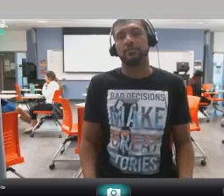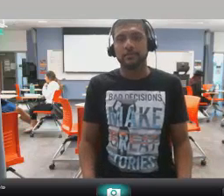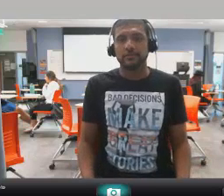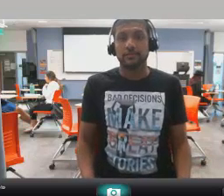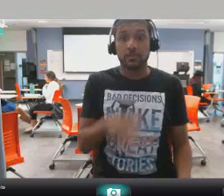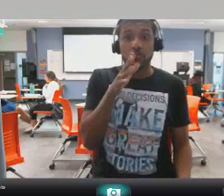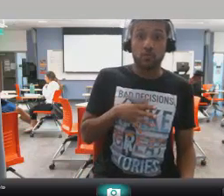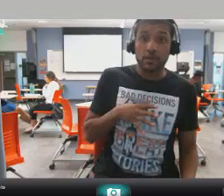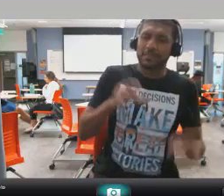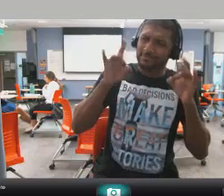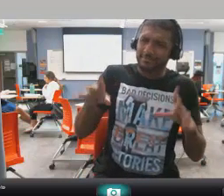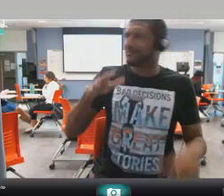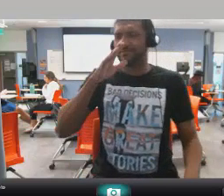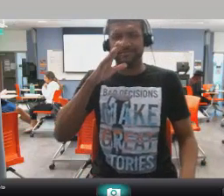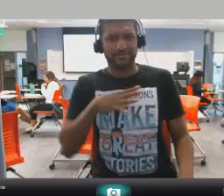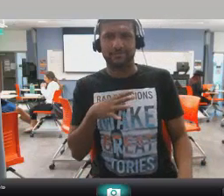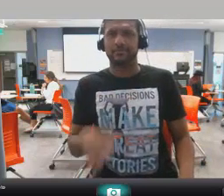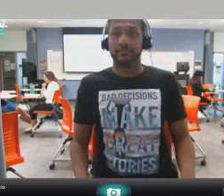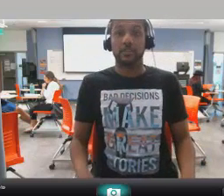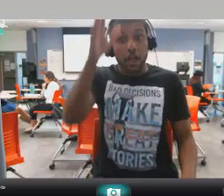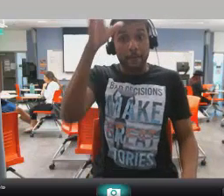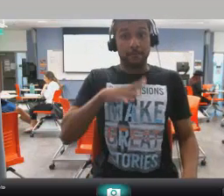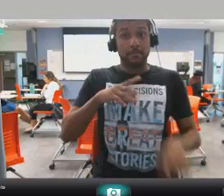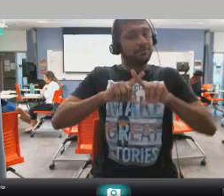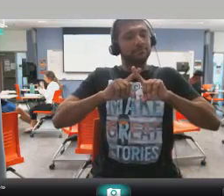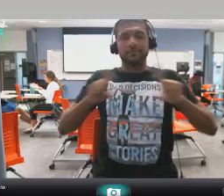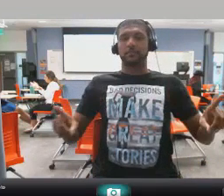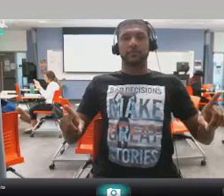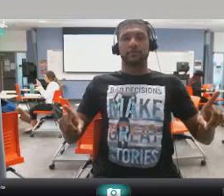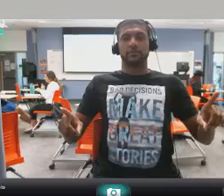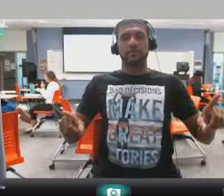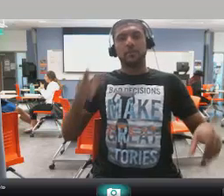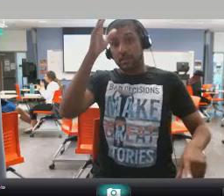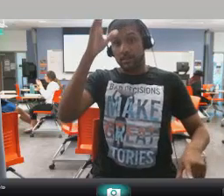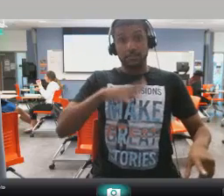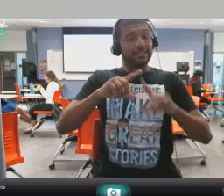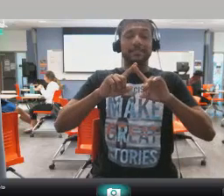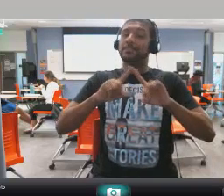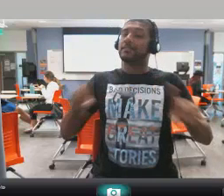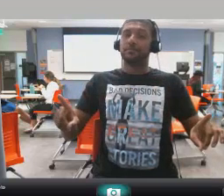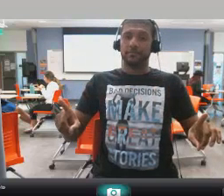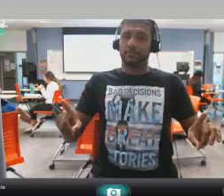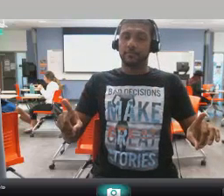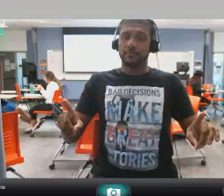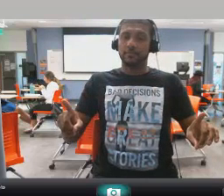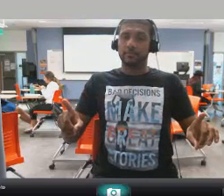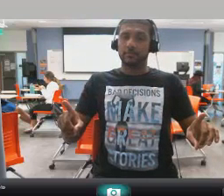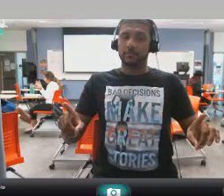Women hate women. Guys are not like that. Guys actually think there's other fish in the sea. If a